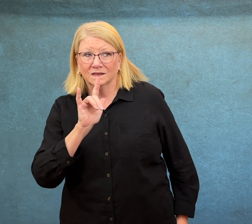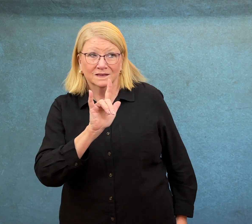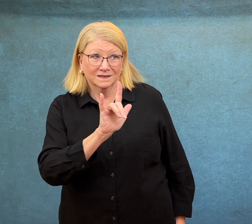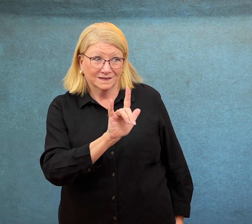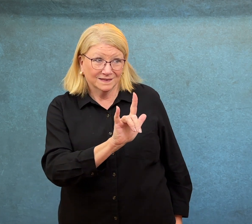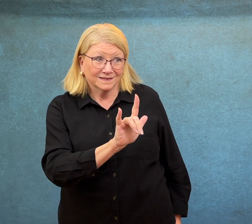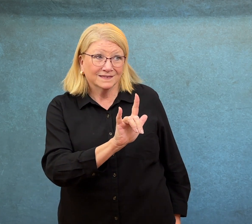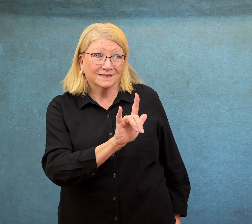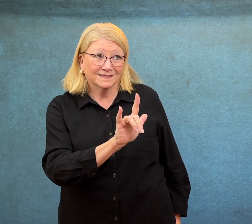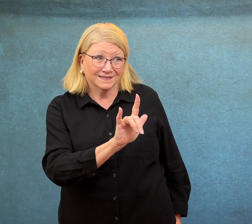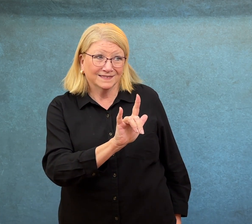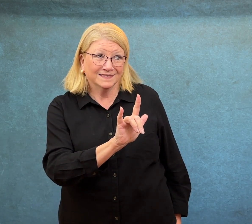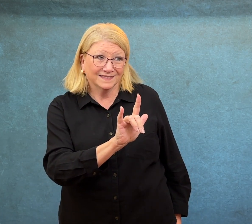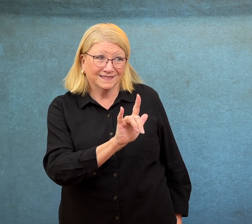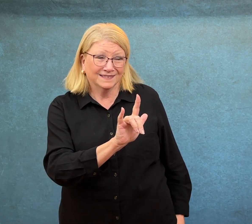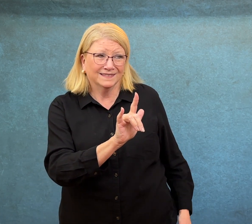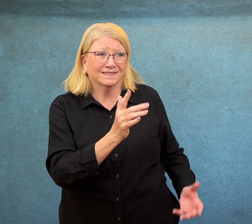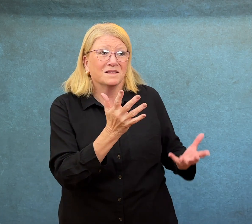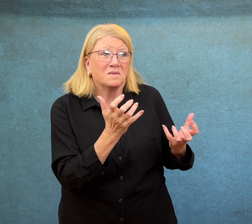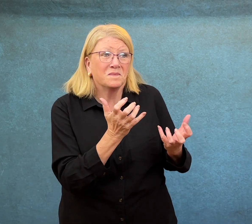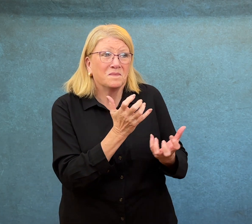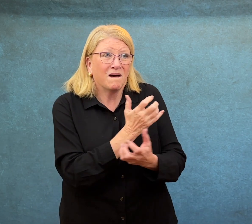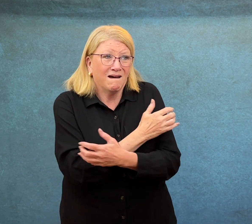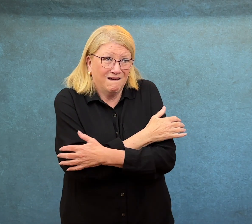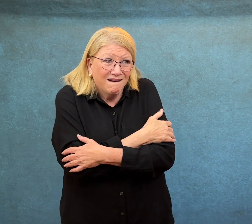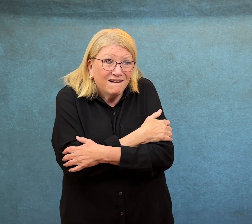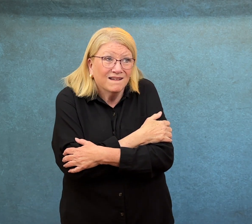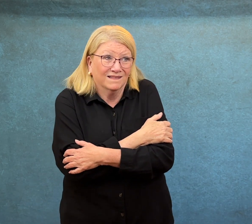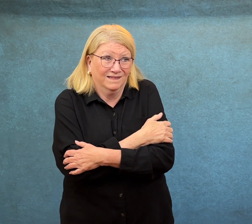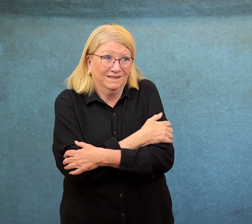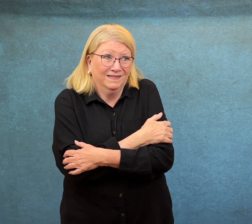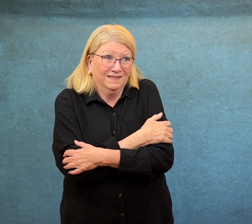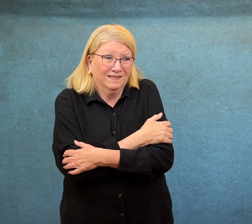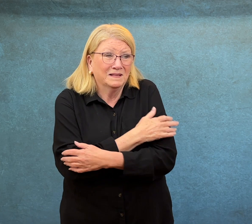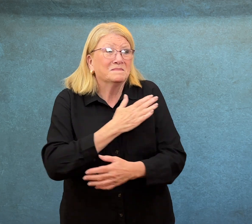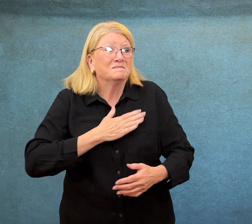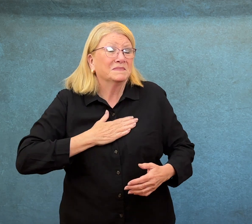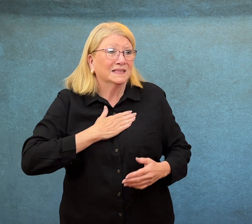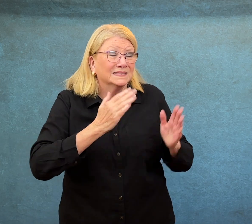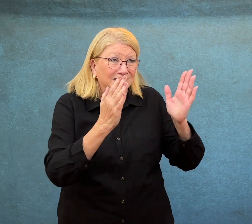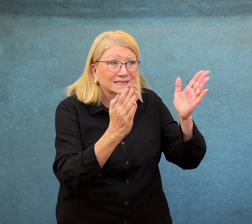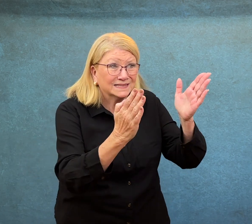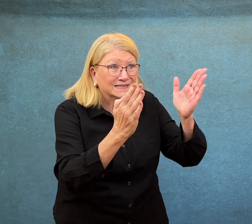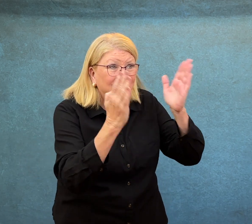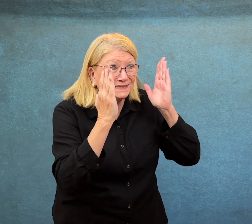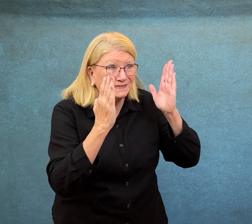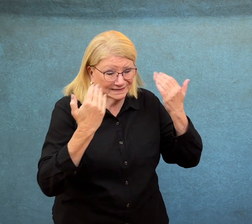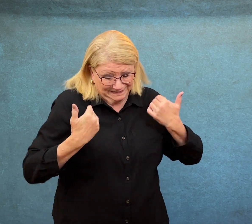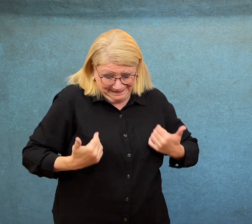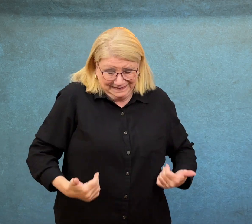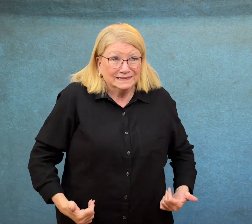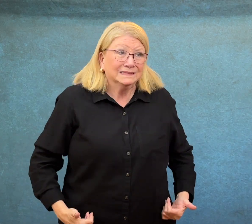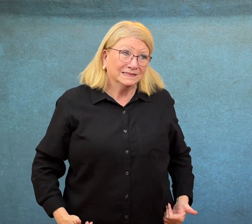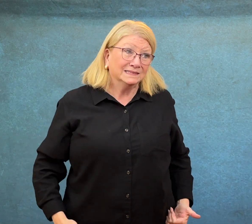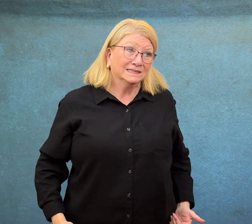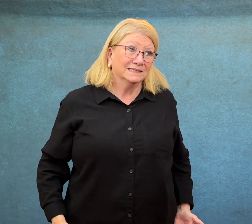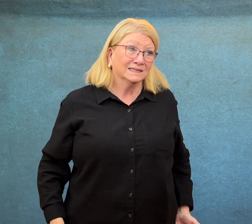you. And I need a hug. Please put that portly platypus, oh, someplace else.